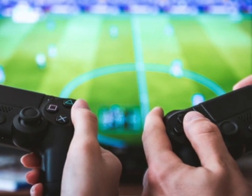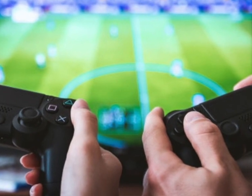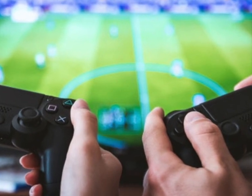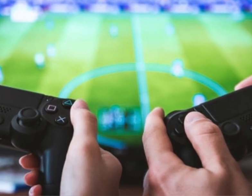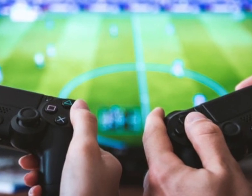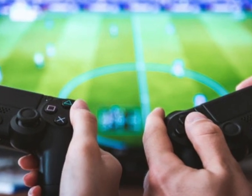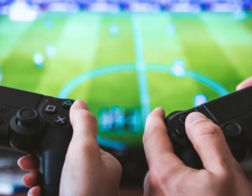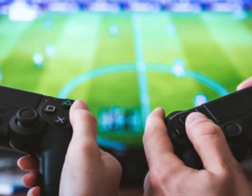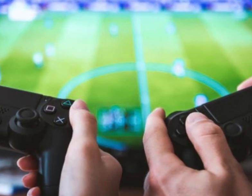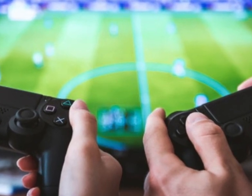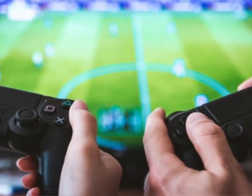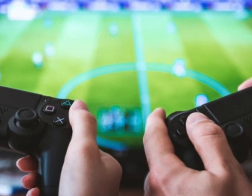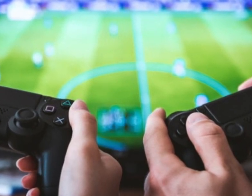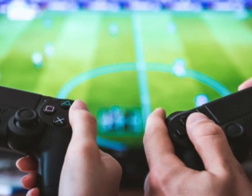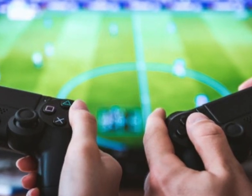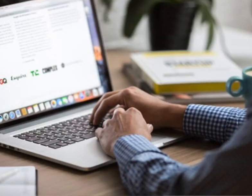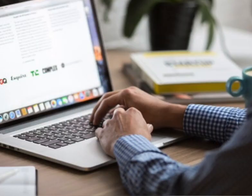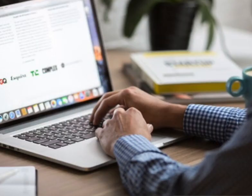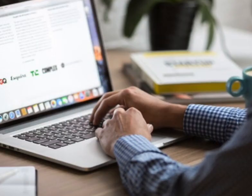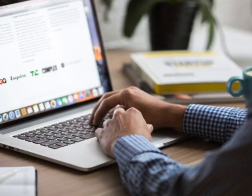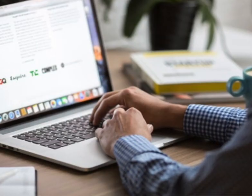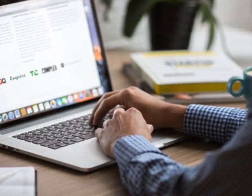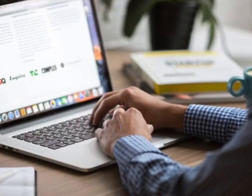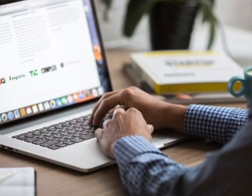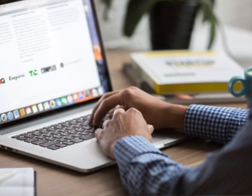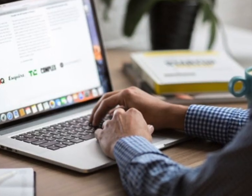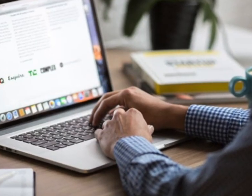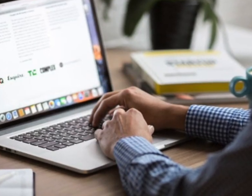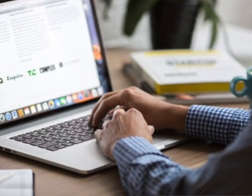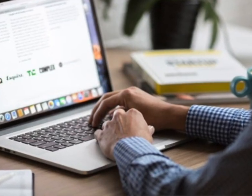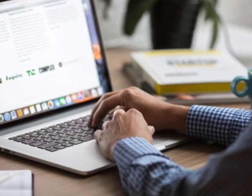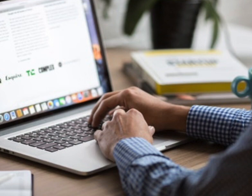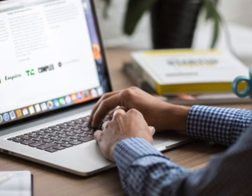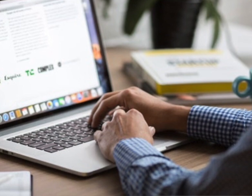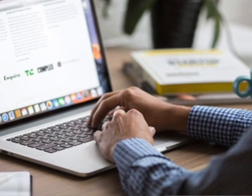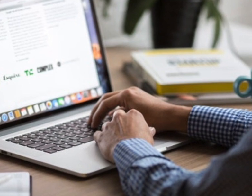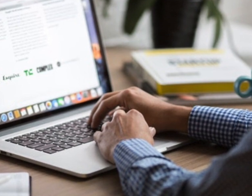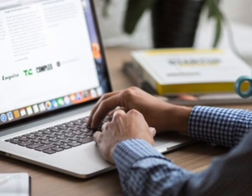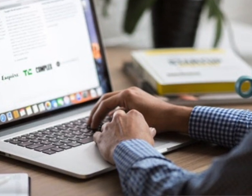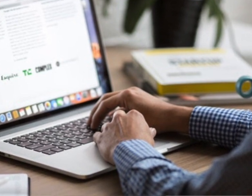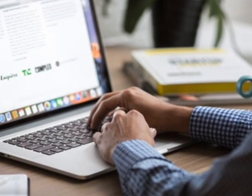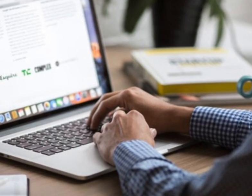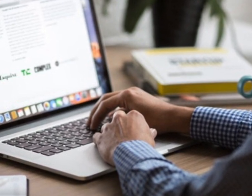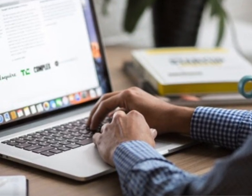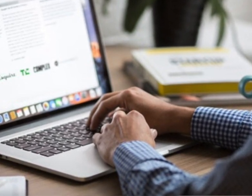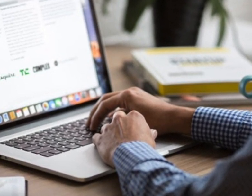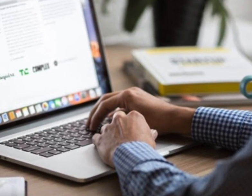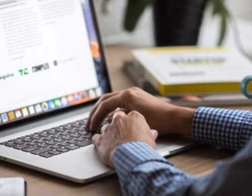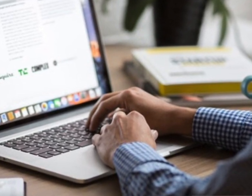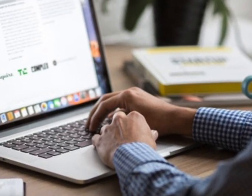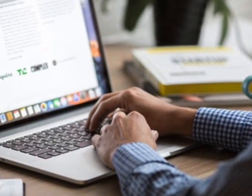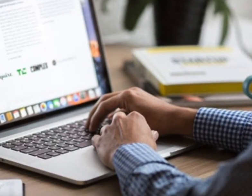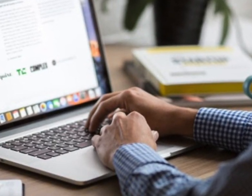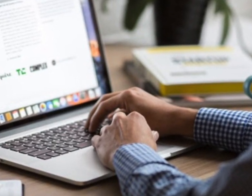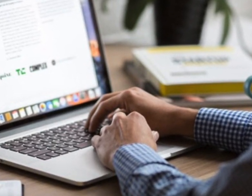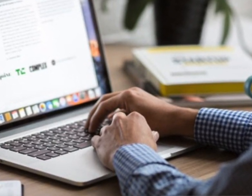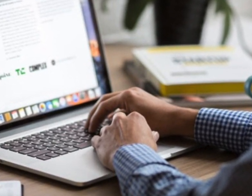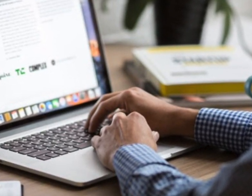that's hooked up so you got plenty of do plenty to do and a computer a laptop so we're gonna say you're a teenager with these young